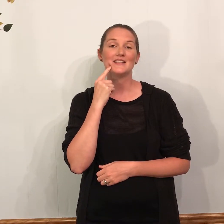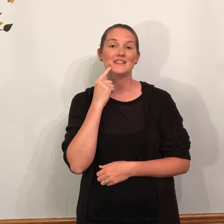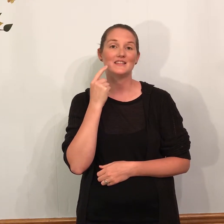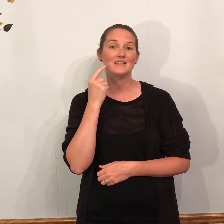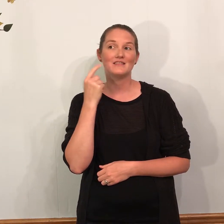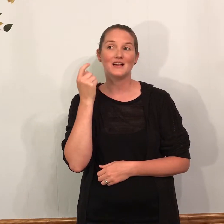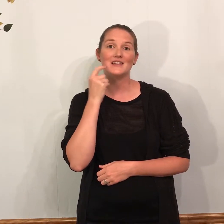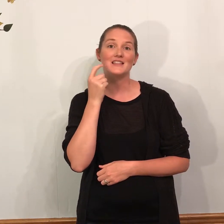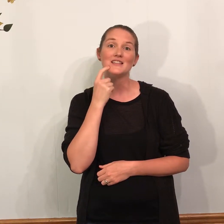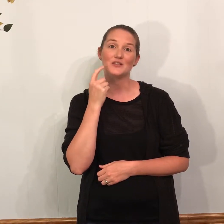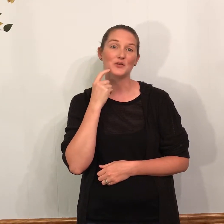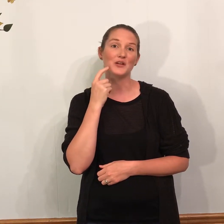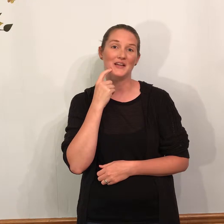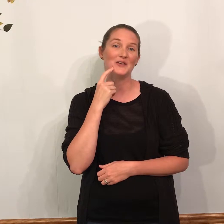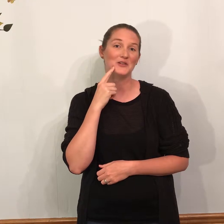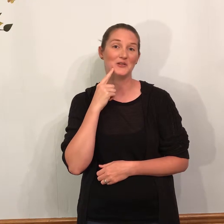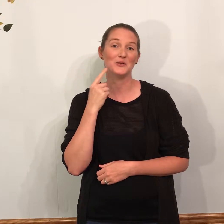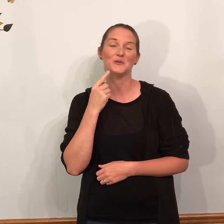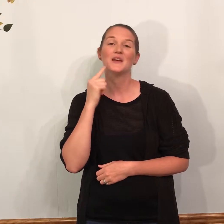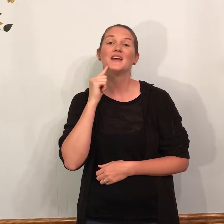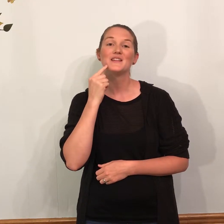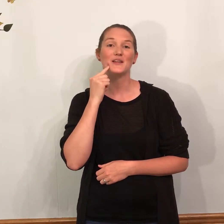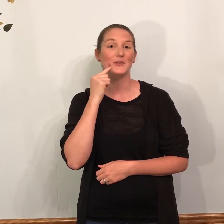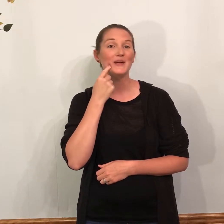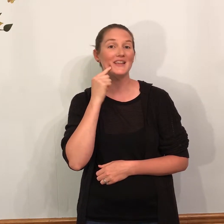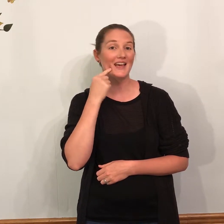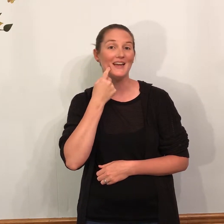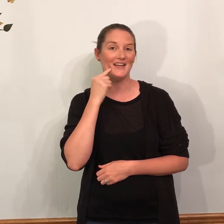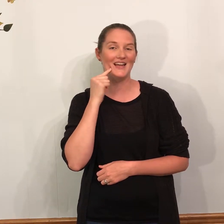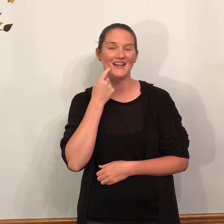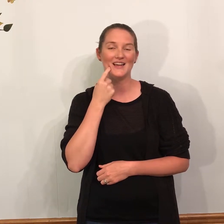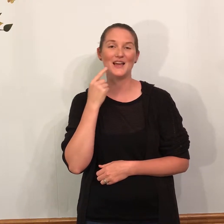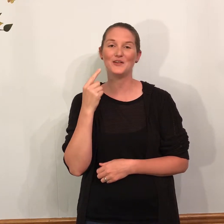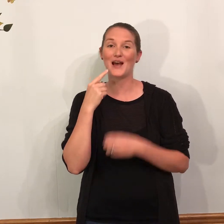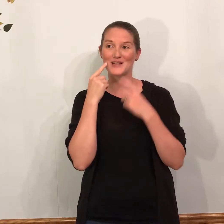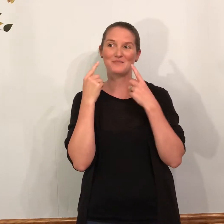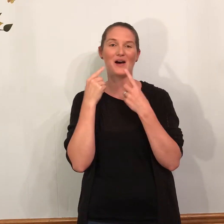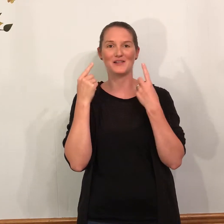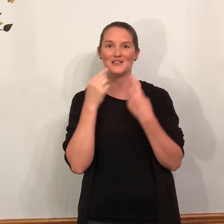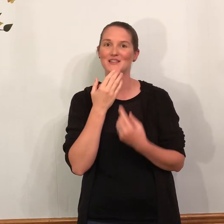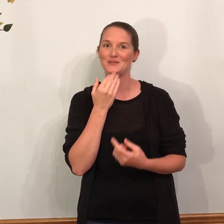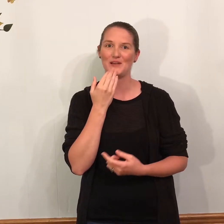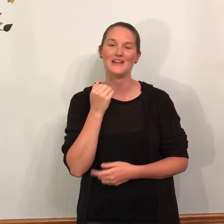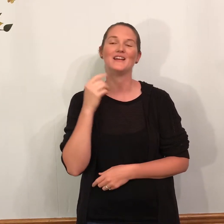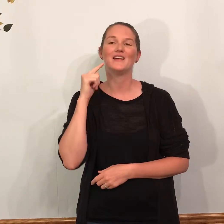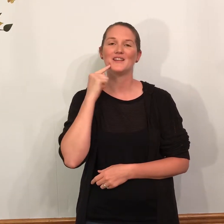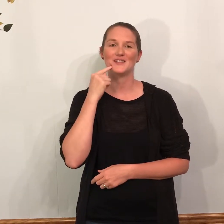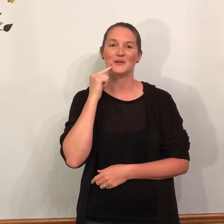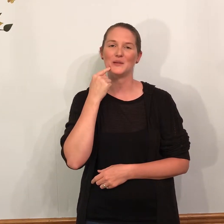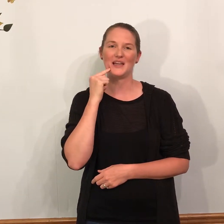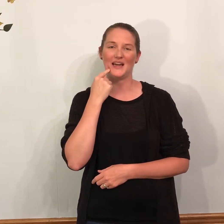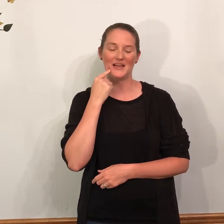it's a dentist drilling on your tooth. So candy. And you kind of smile because it's sweet. candy.